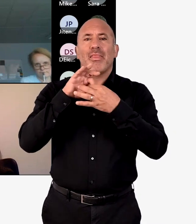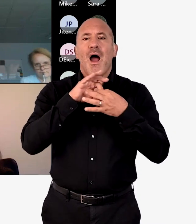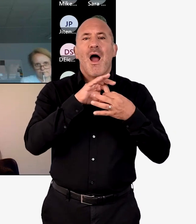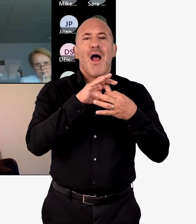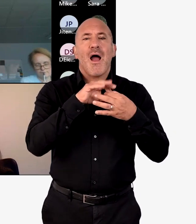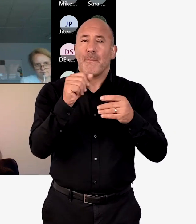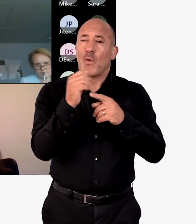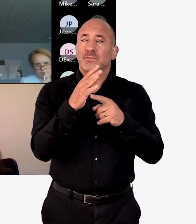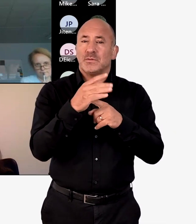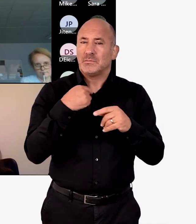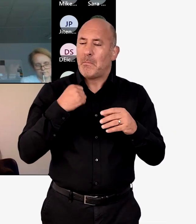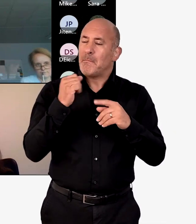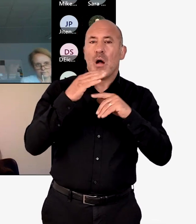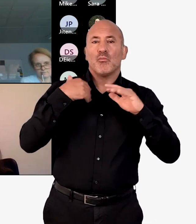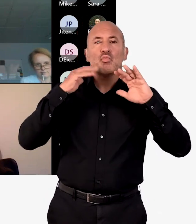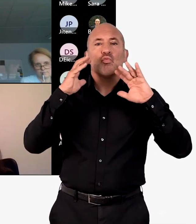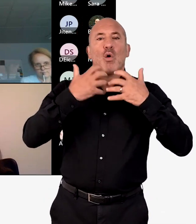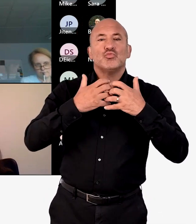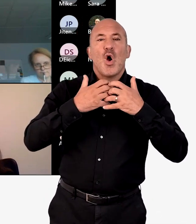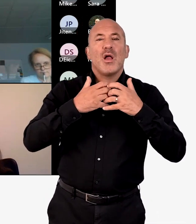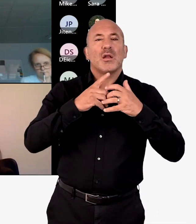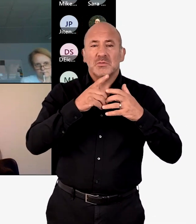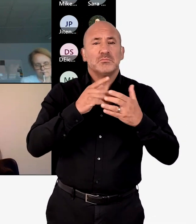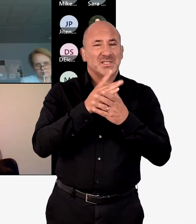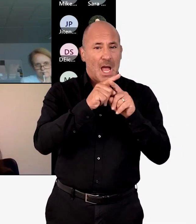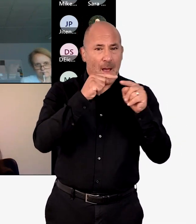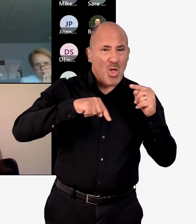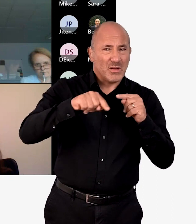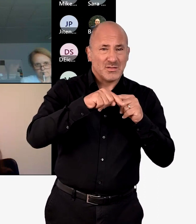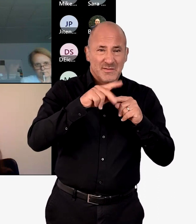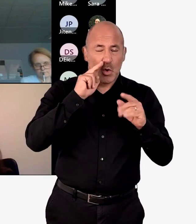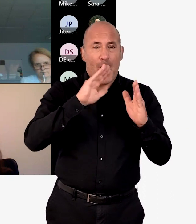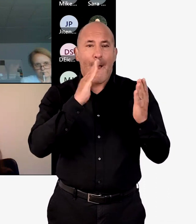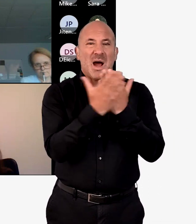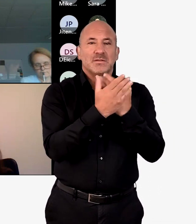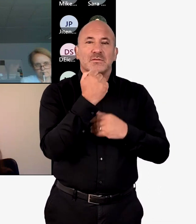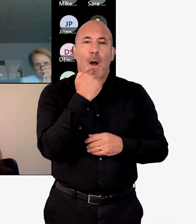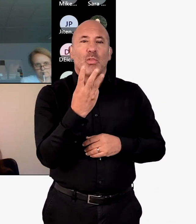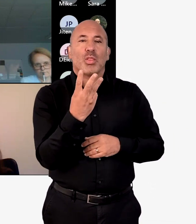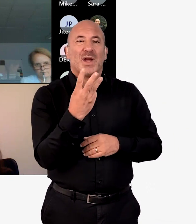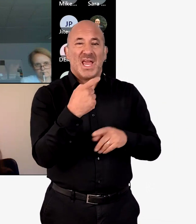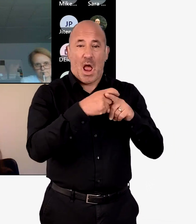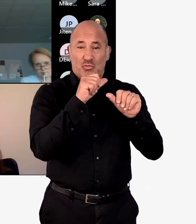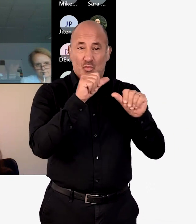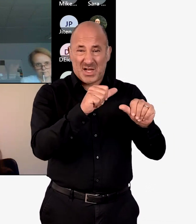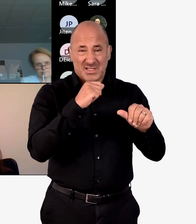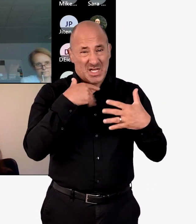together in collaboration, and that's important. I think my main concern, and I'm sure that's shared by everyone, is that if you look at